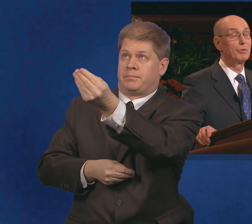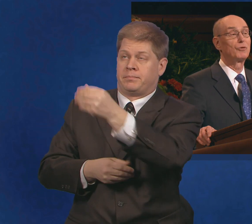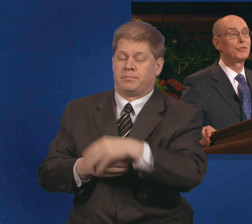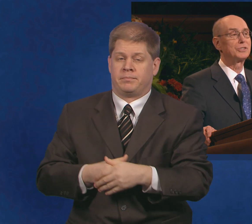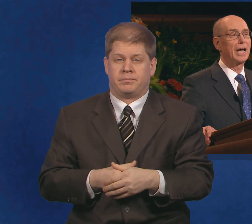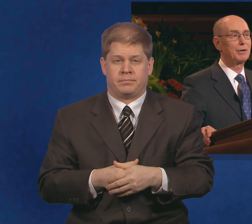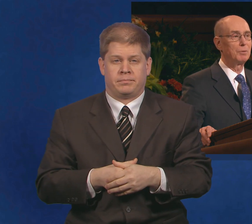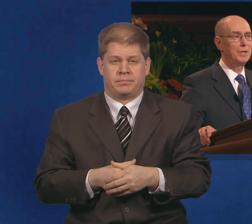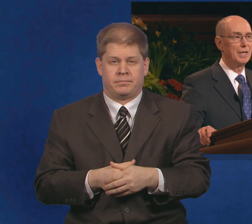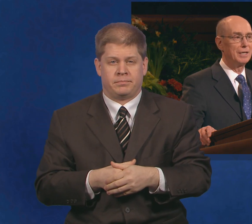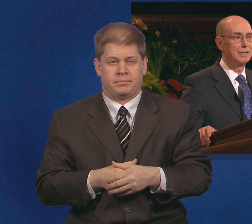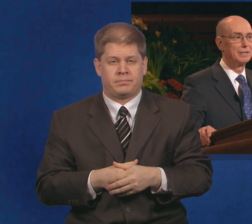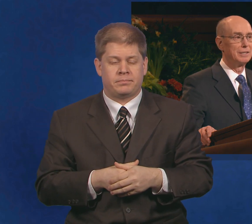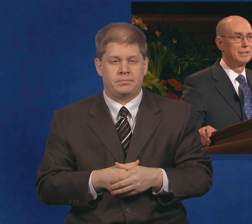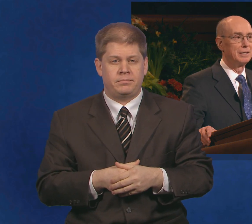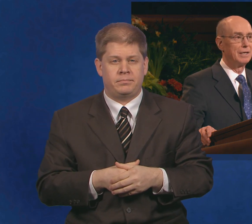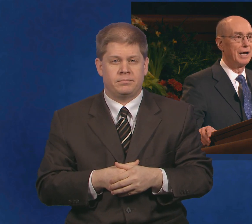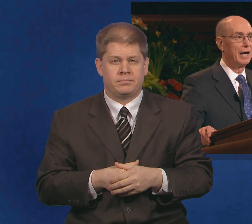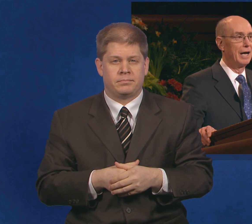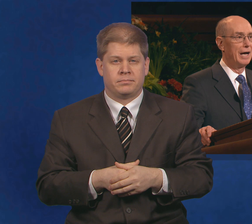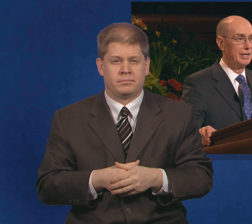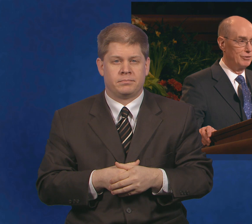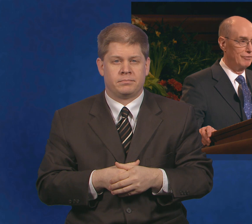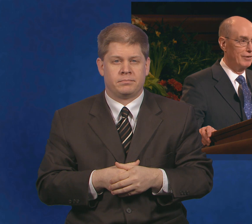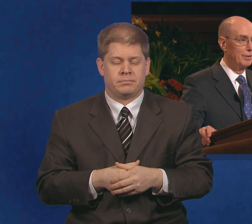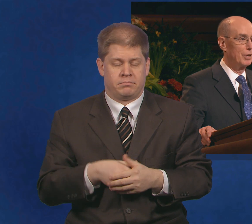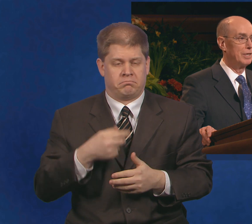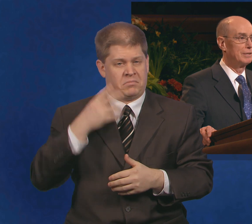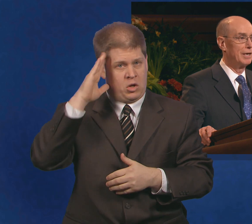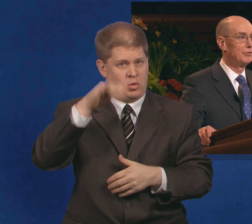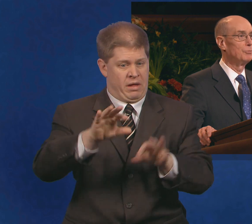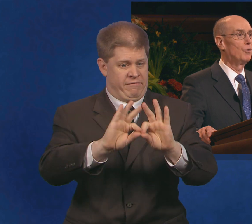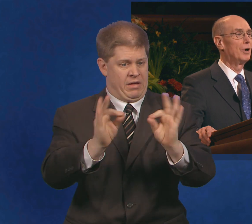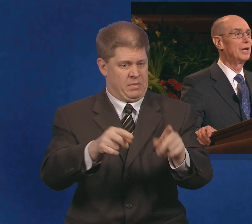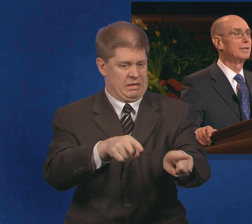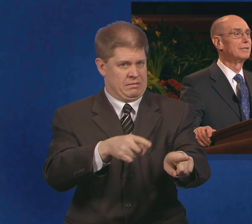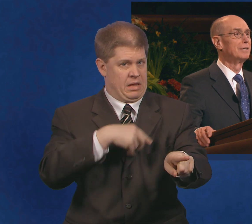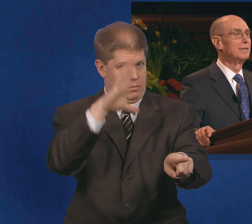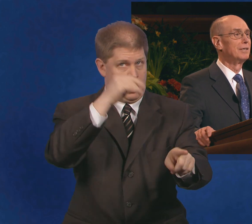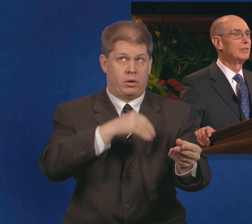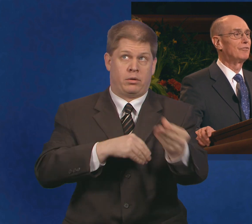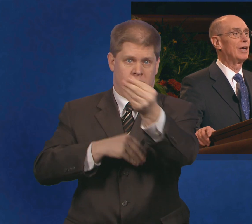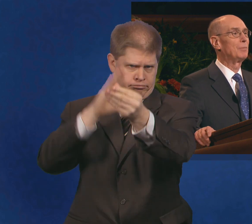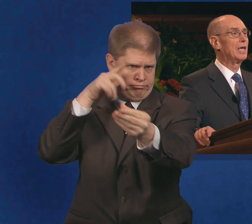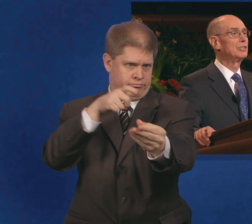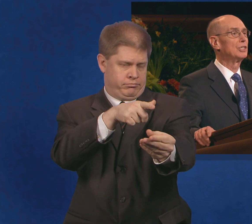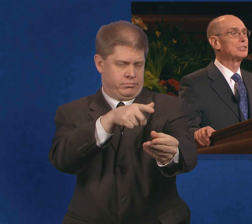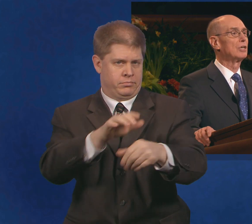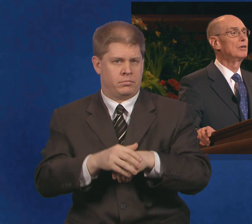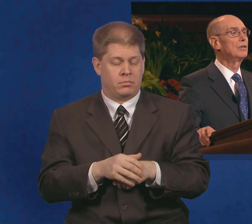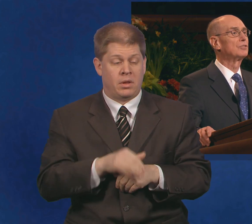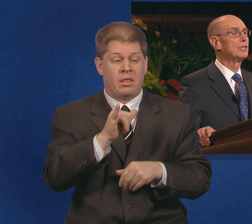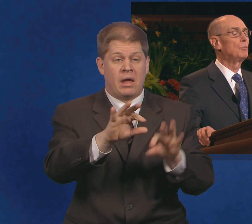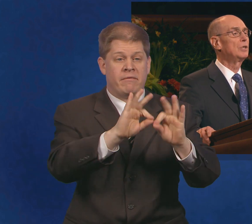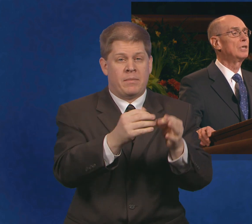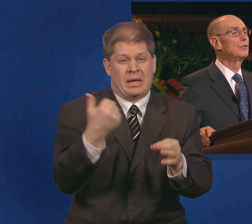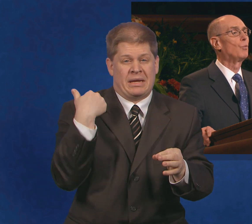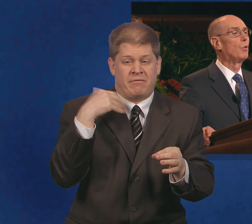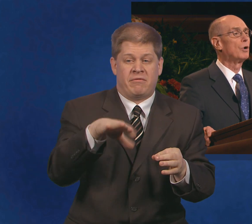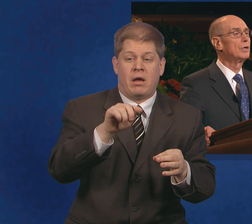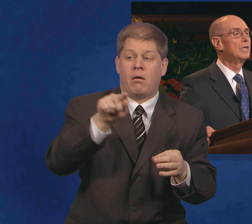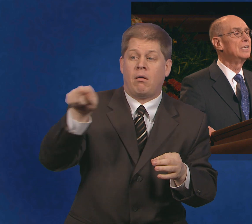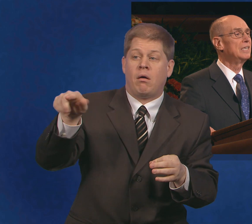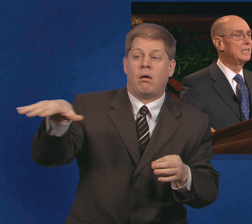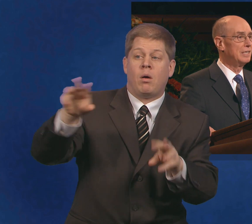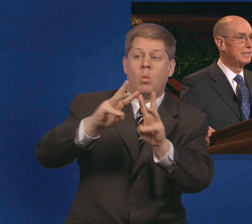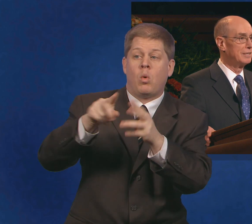chapel before the sacrament meeting. I knew the family and the boy. The family had just learned of someone in